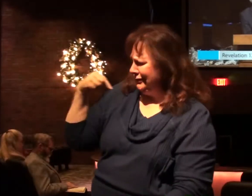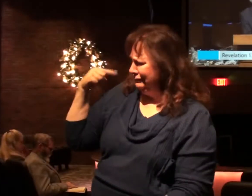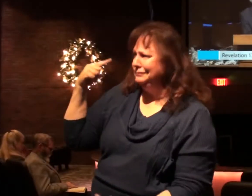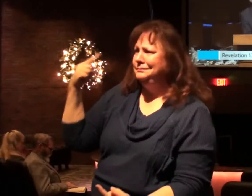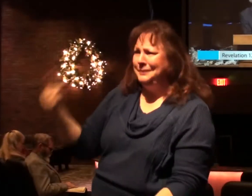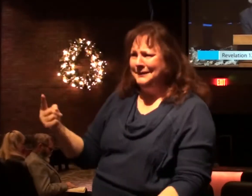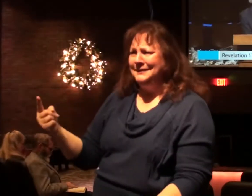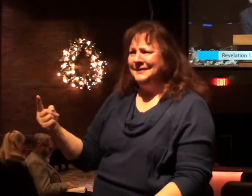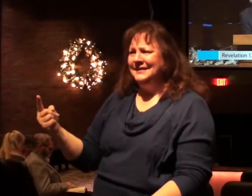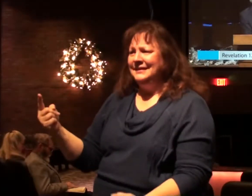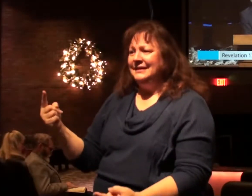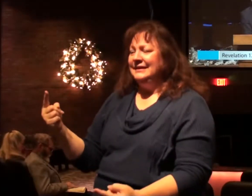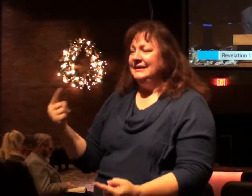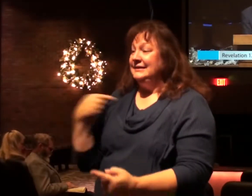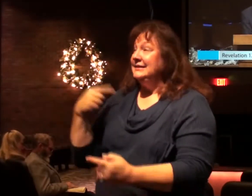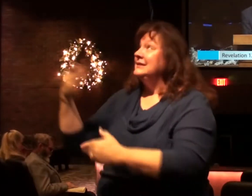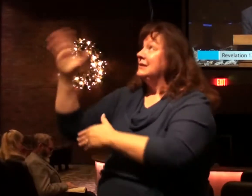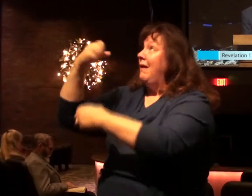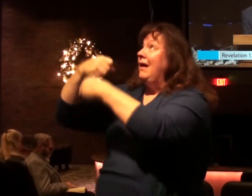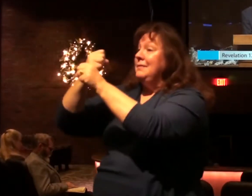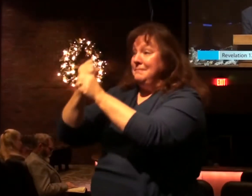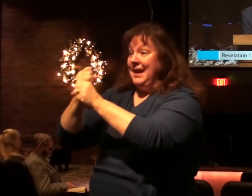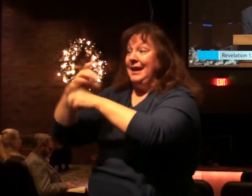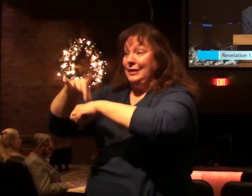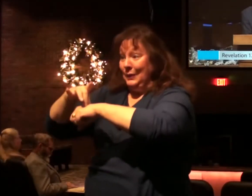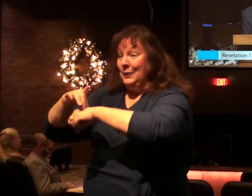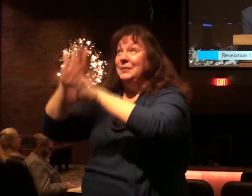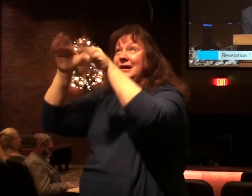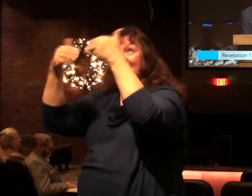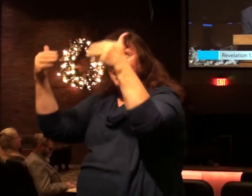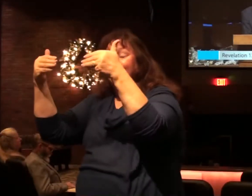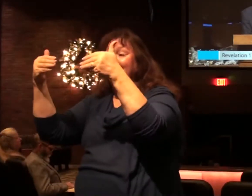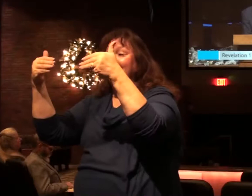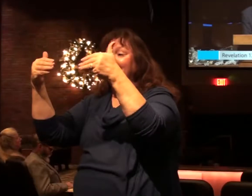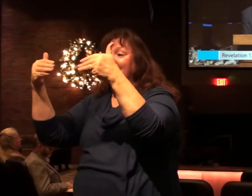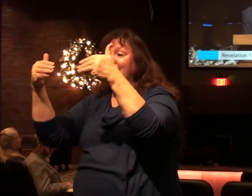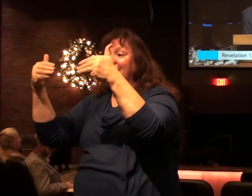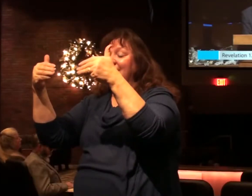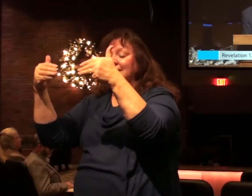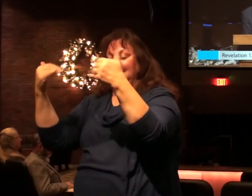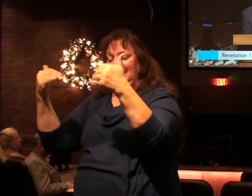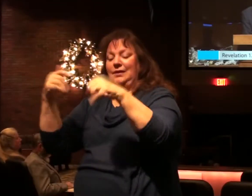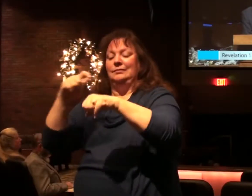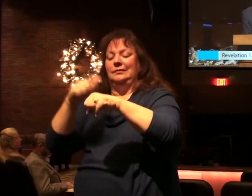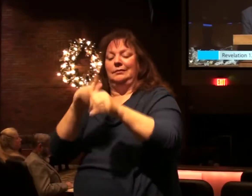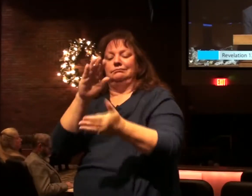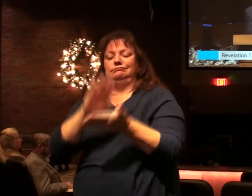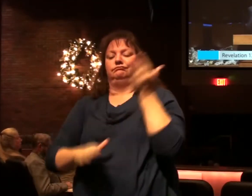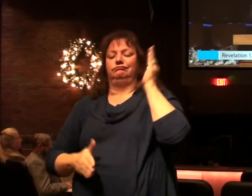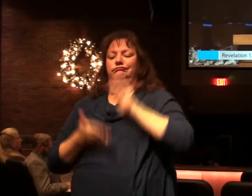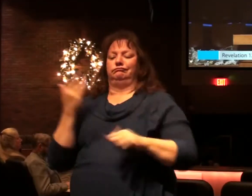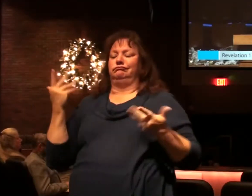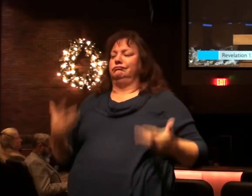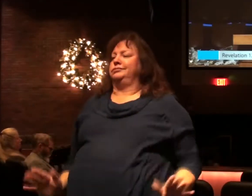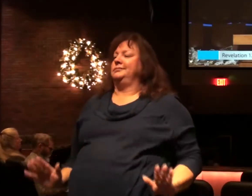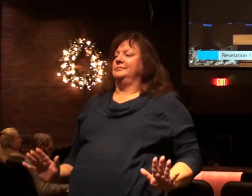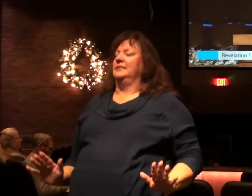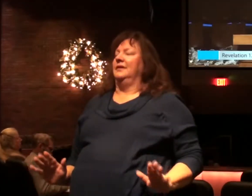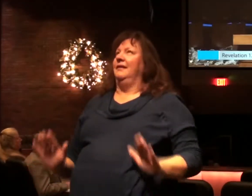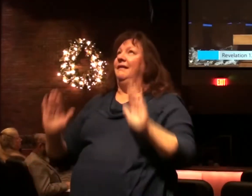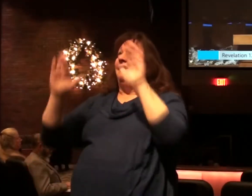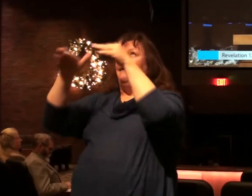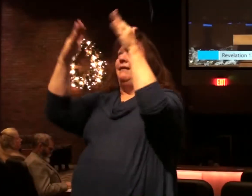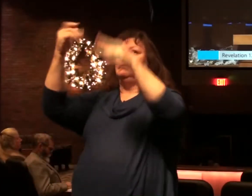since the Garden of Eden, we're about to wrap it up. And that's what heaven